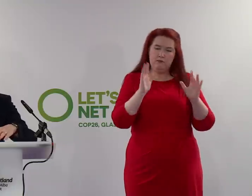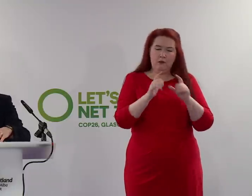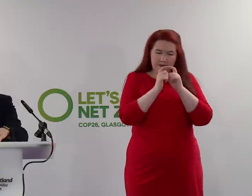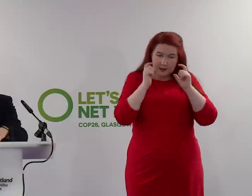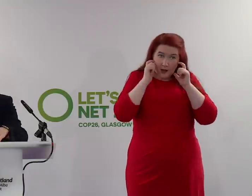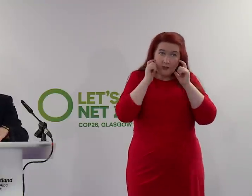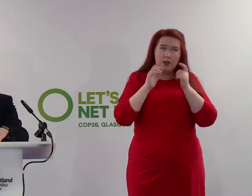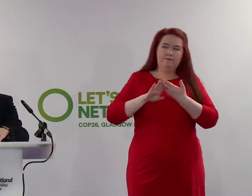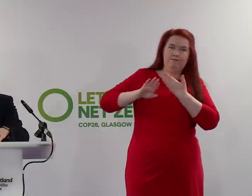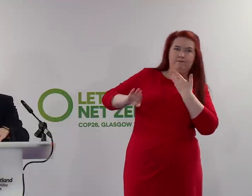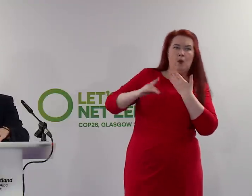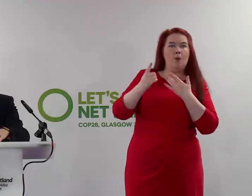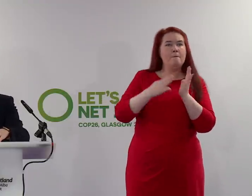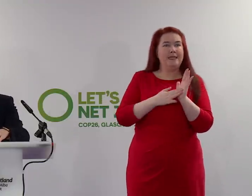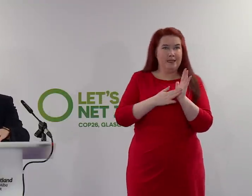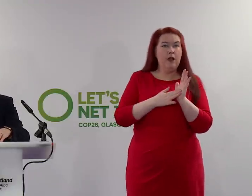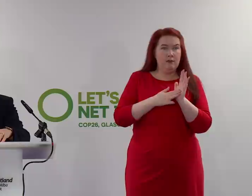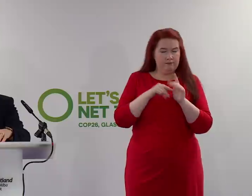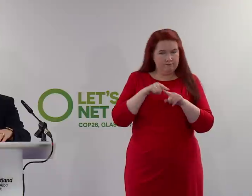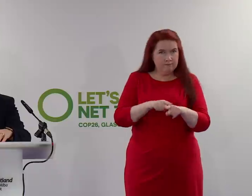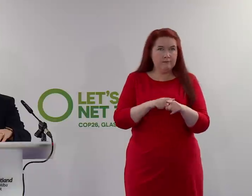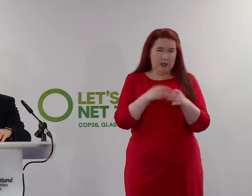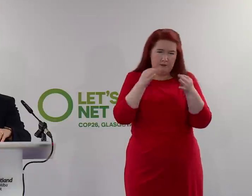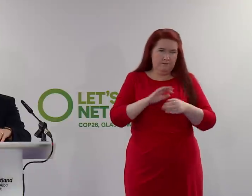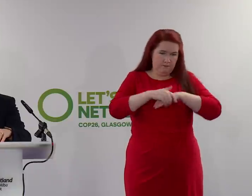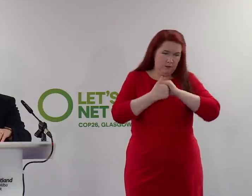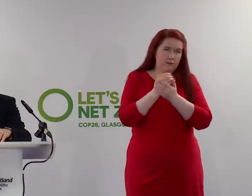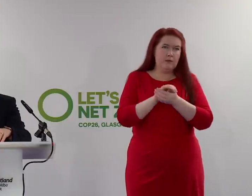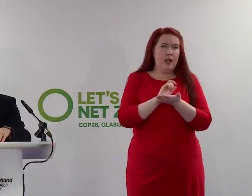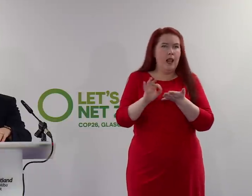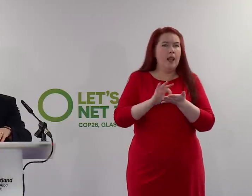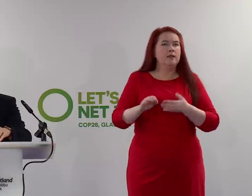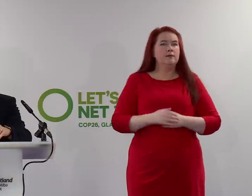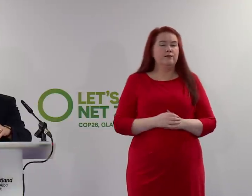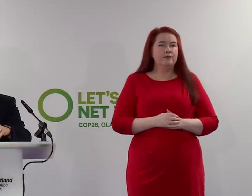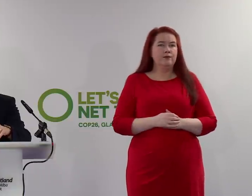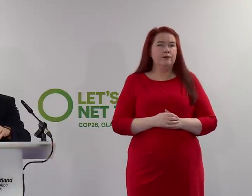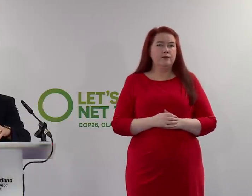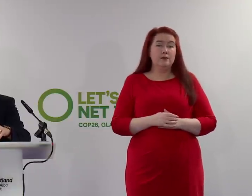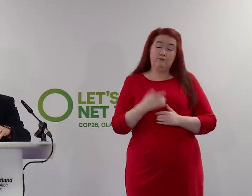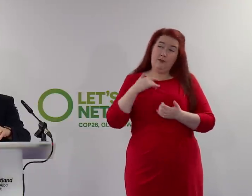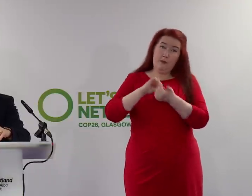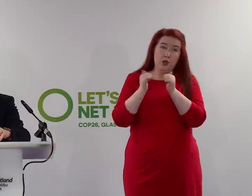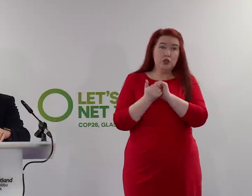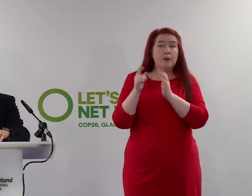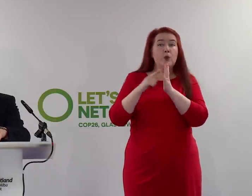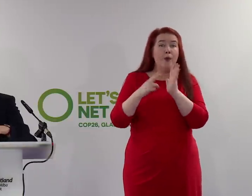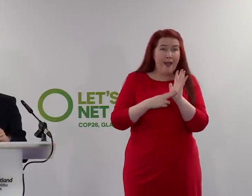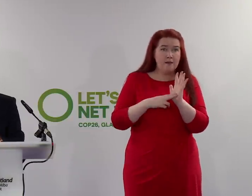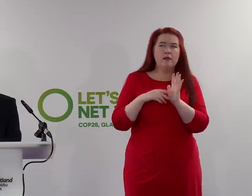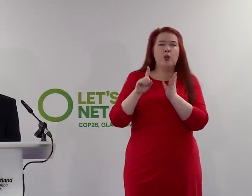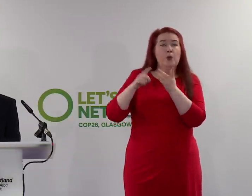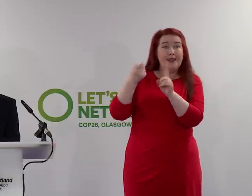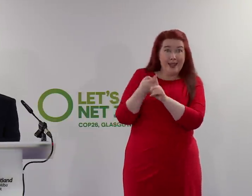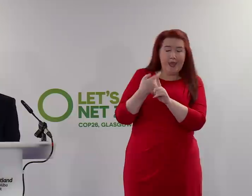follow one metre physical distancing and strict hygiene guidance. In partnership with the UN and the UK, we will obviously